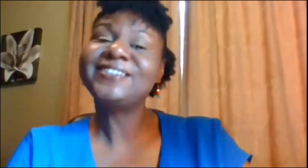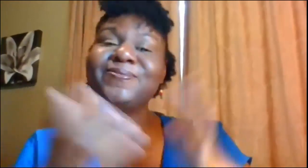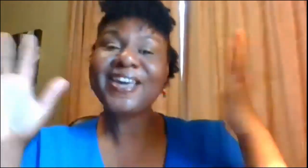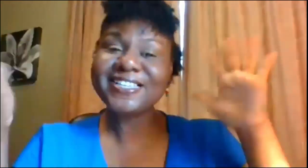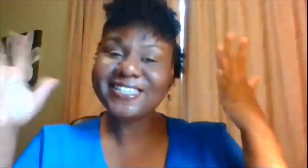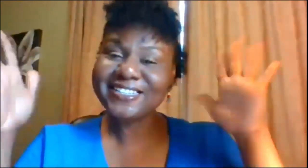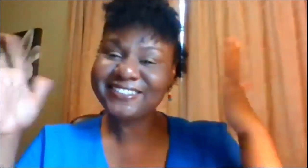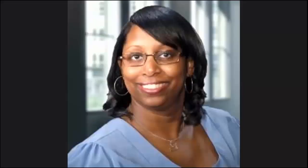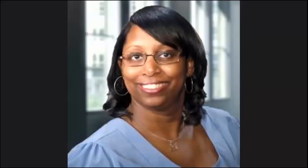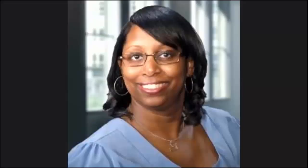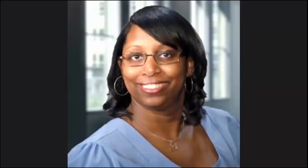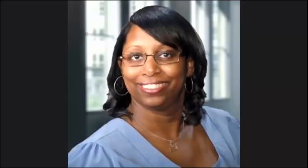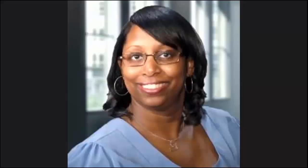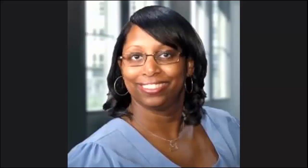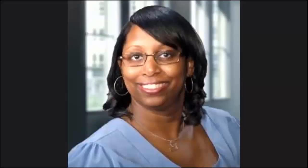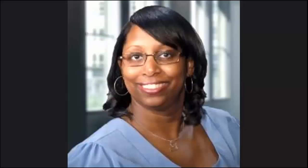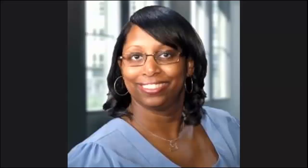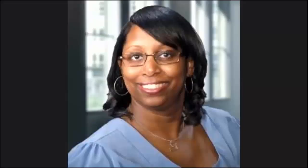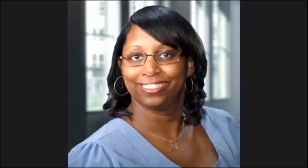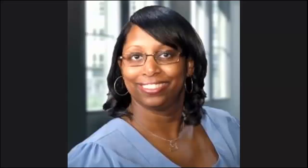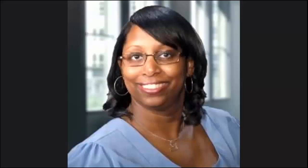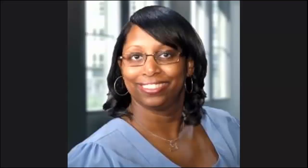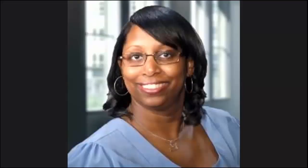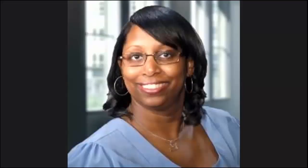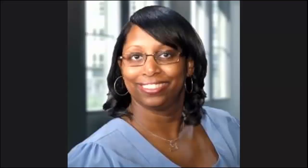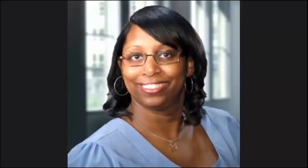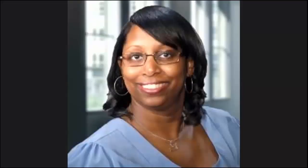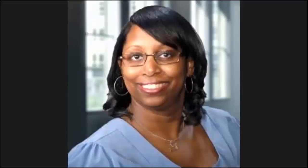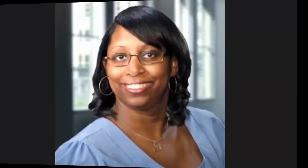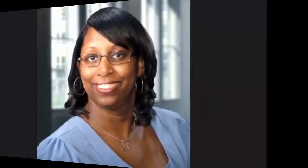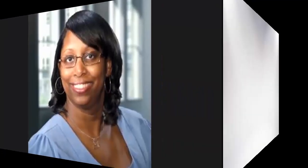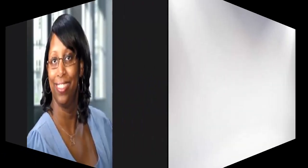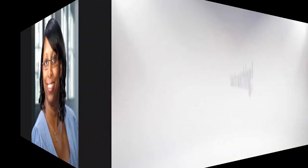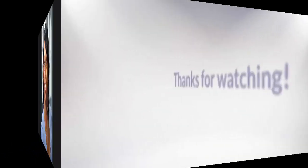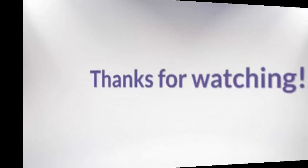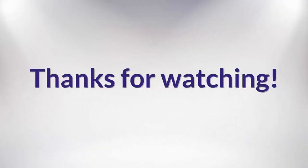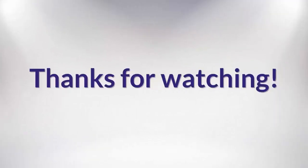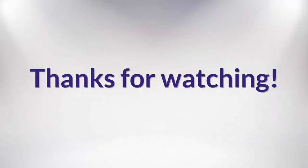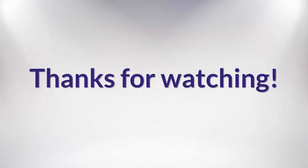did amazing thank you we want to say a huge thank you to you you